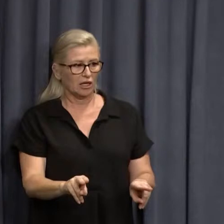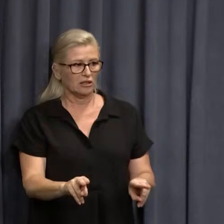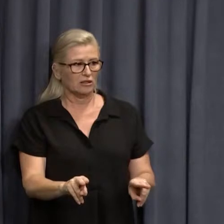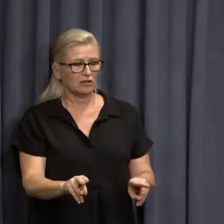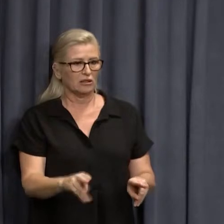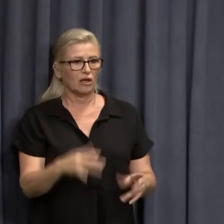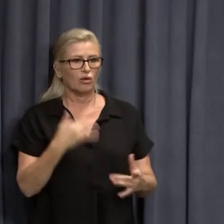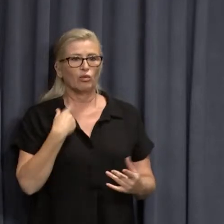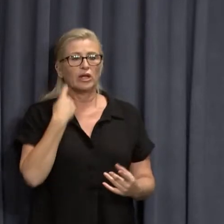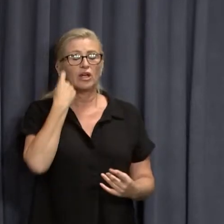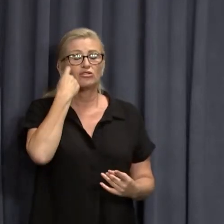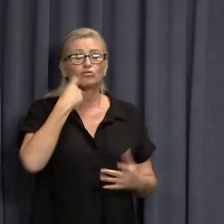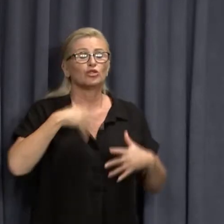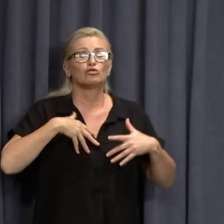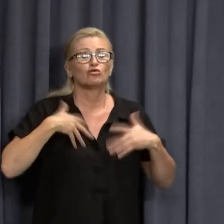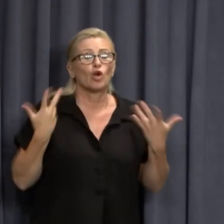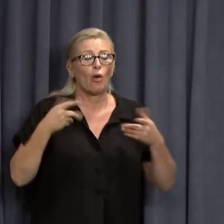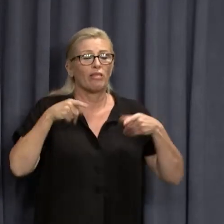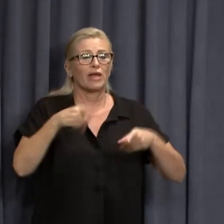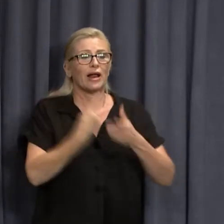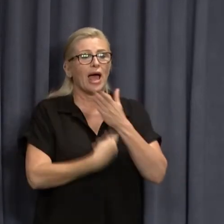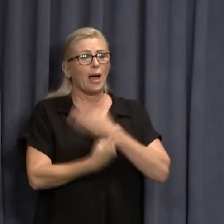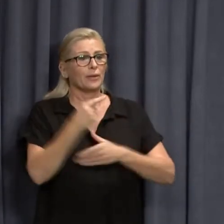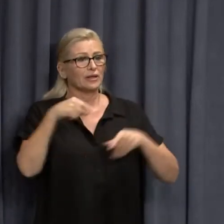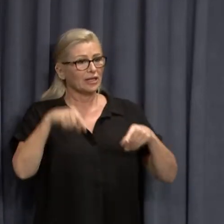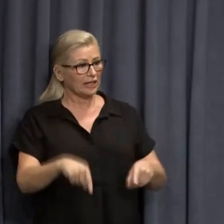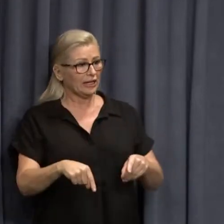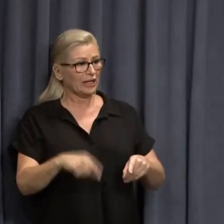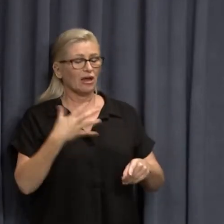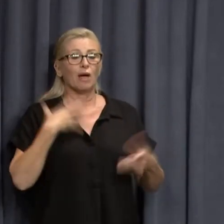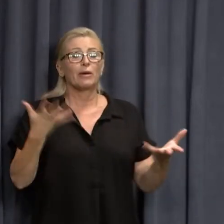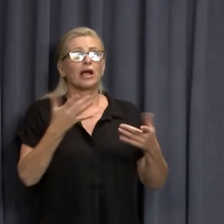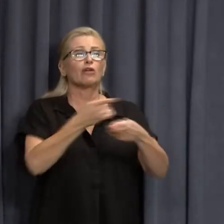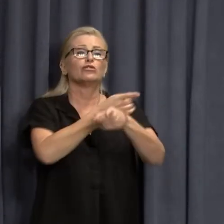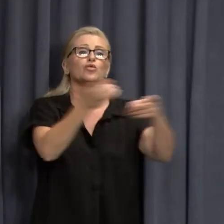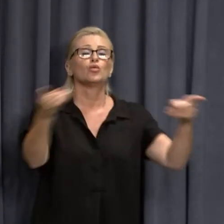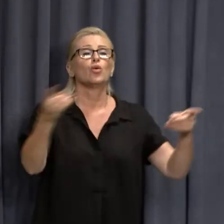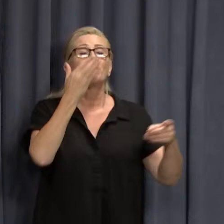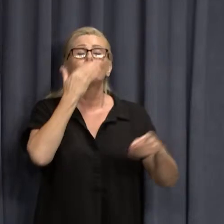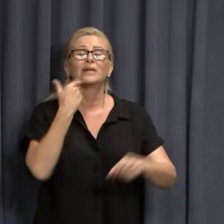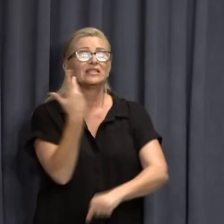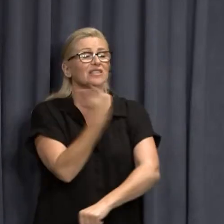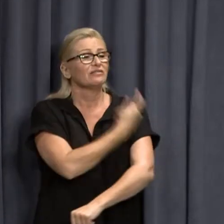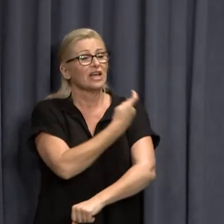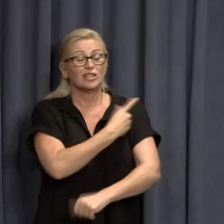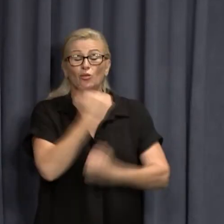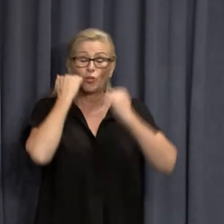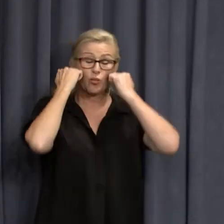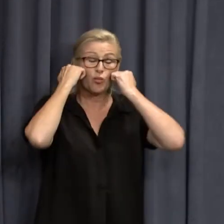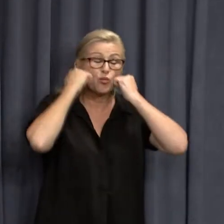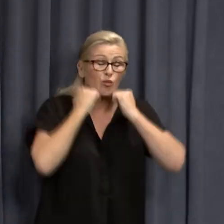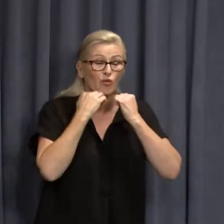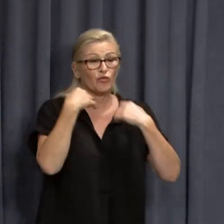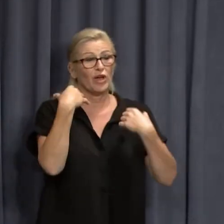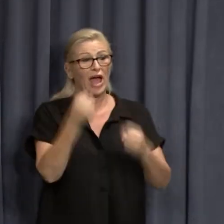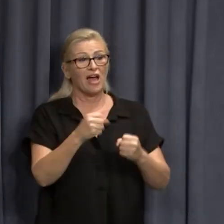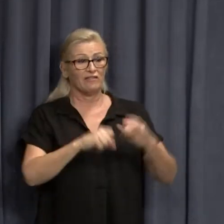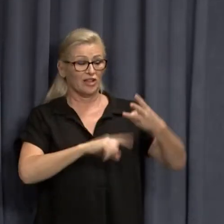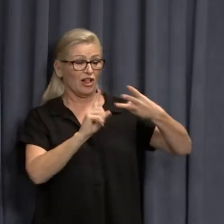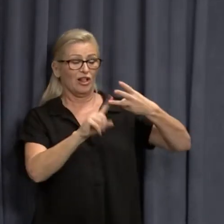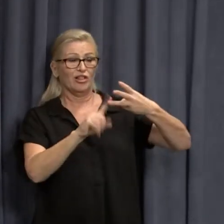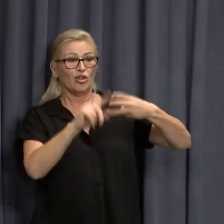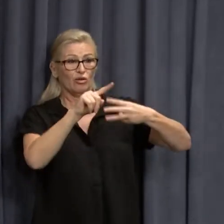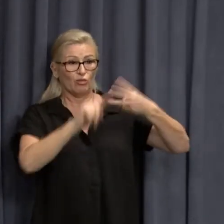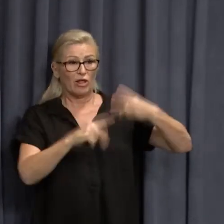And we're trying to avoid that. So I just urge people to get vaccinated because the evidence is all there that if you get vaccinated, particularly your third dose,